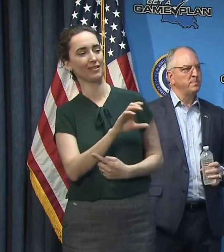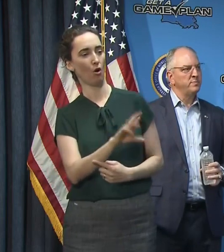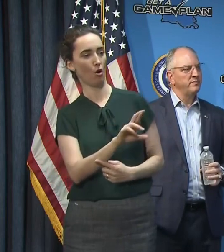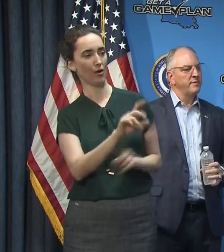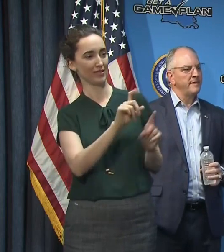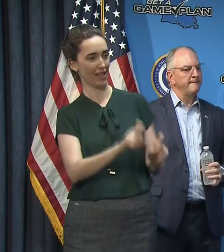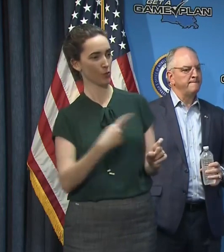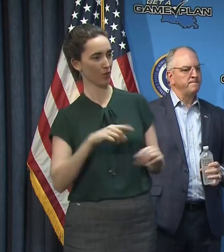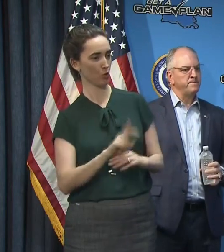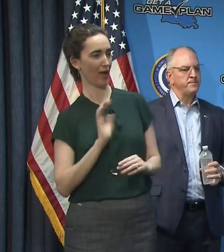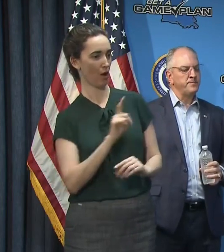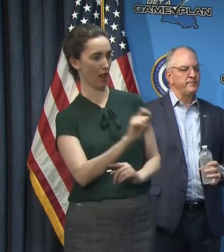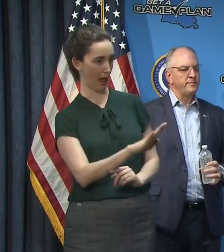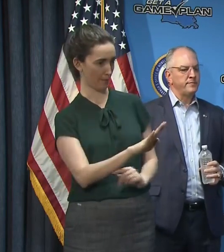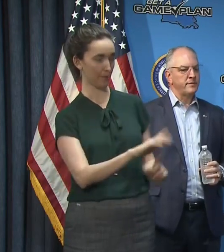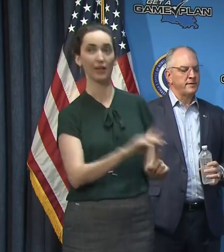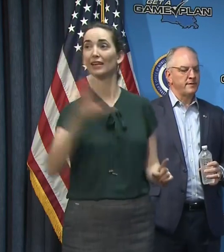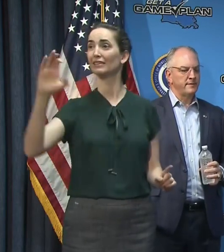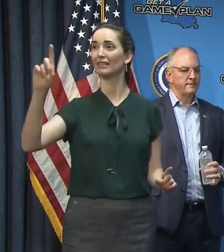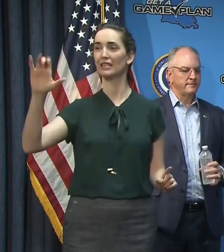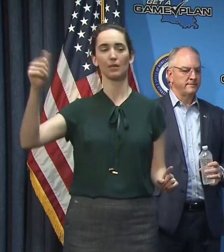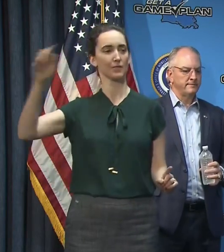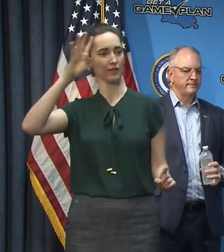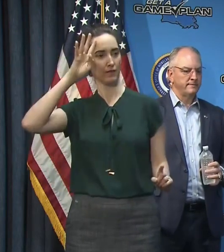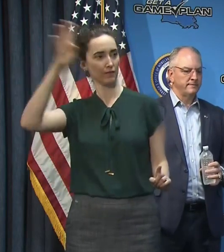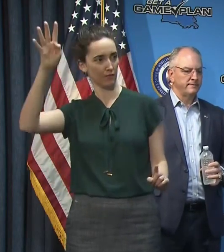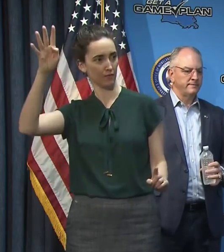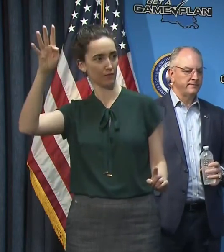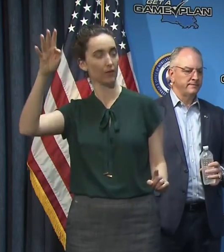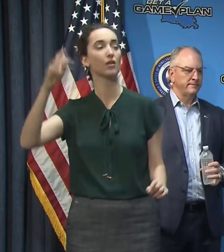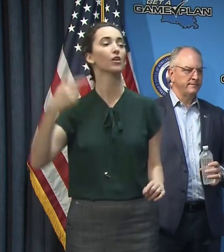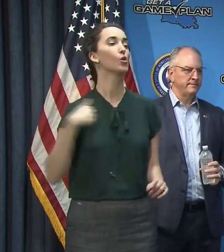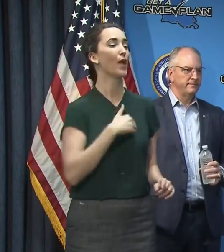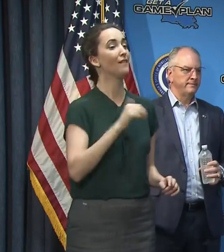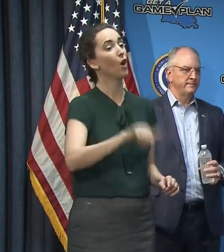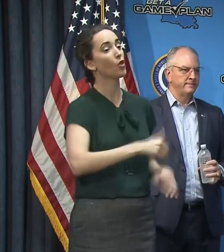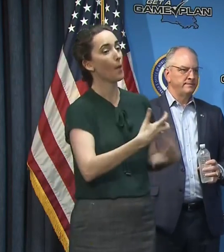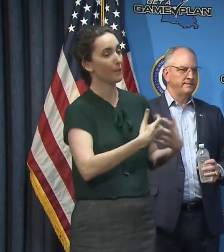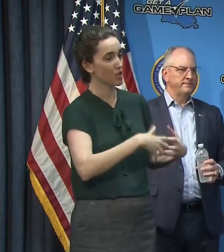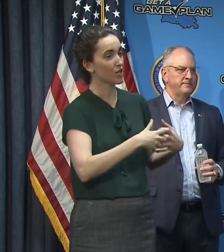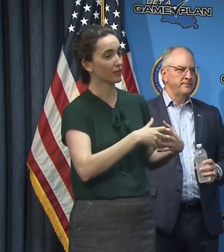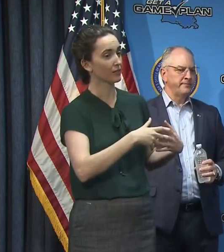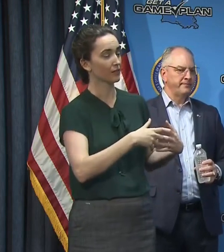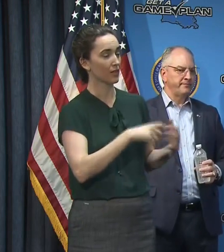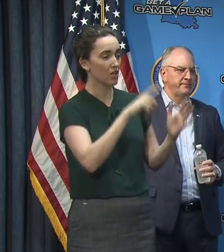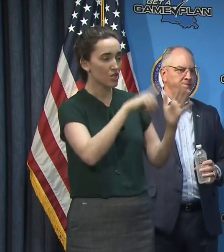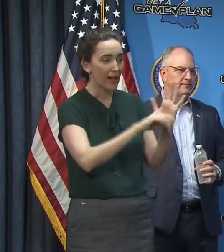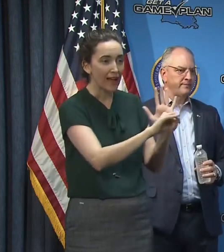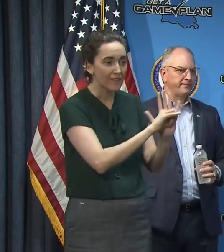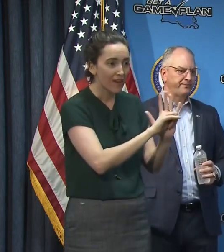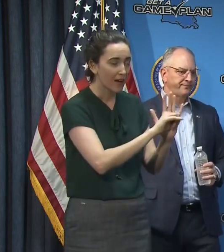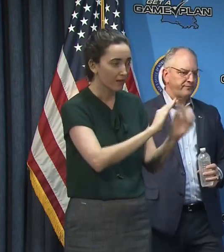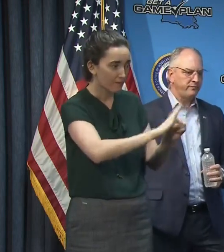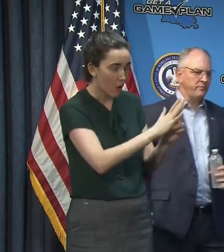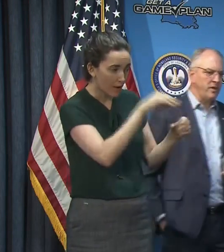the CDC. We now have another machine that does that test using a different setup, but both of them testing for the virus itself.